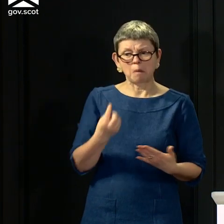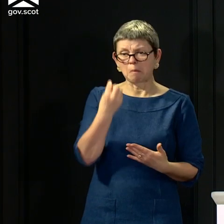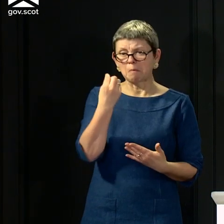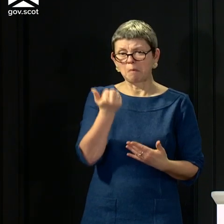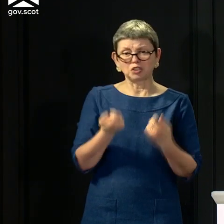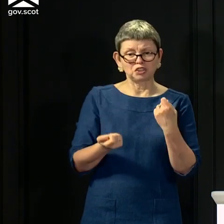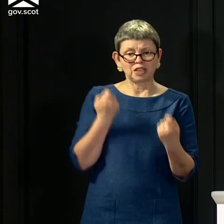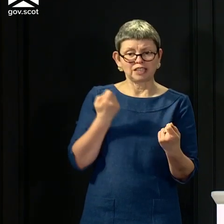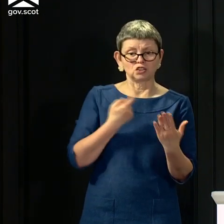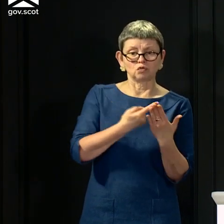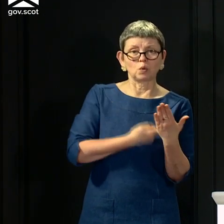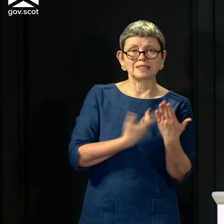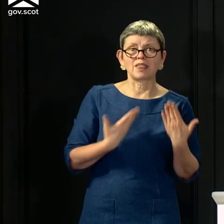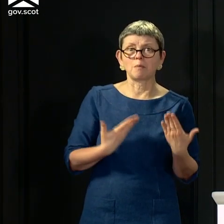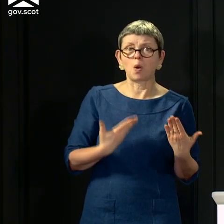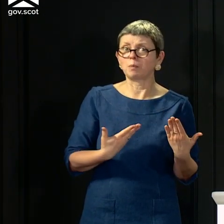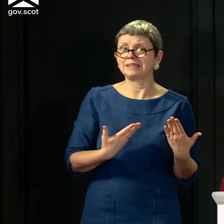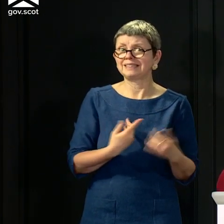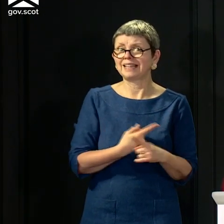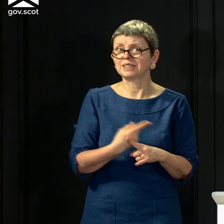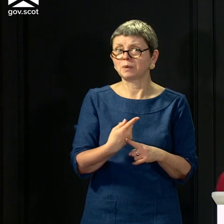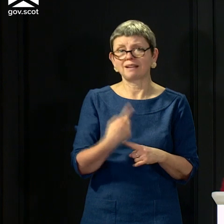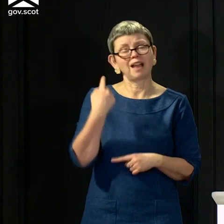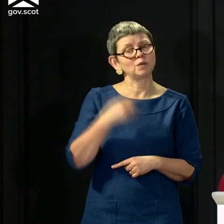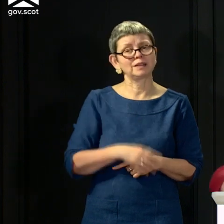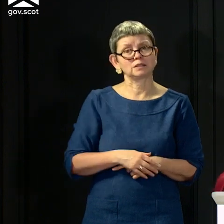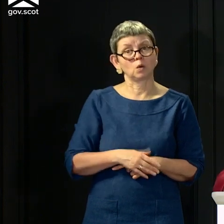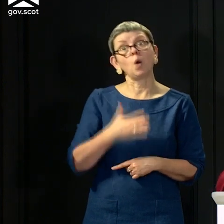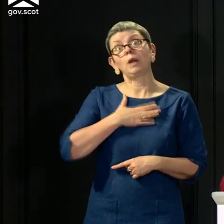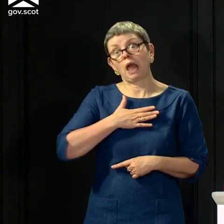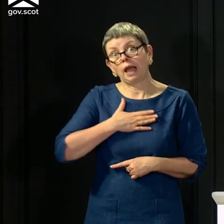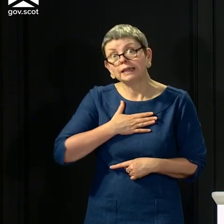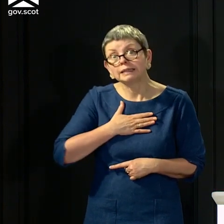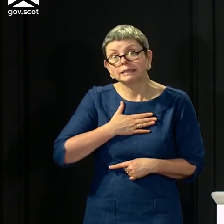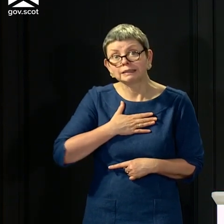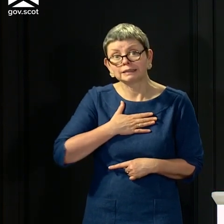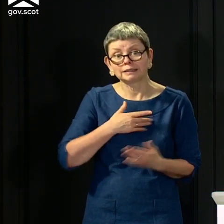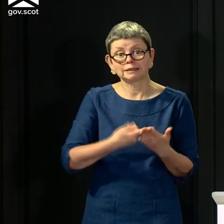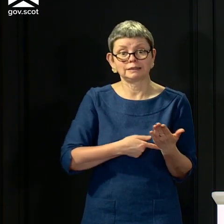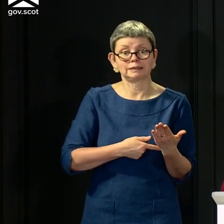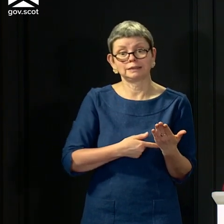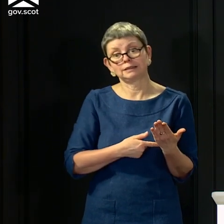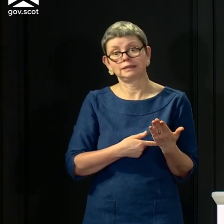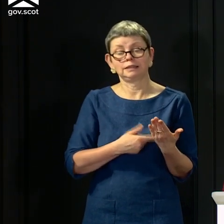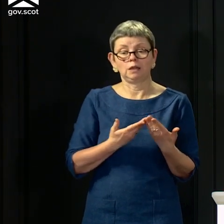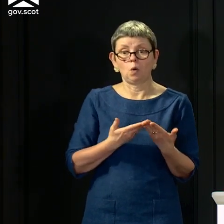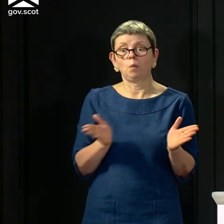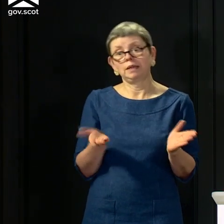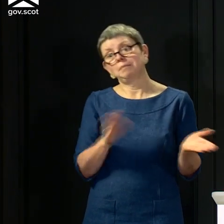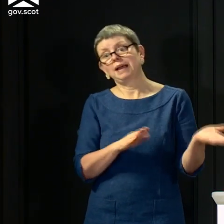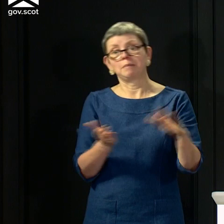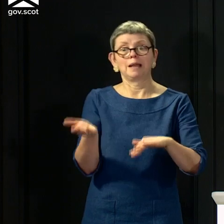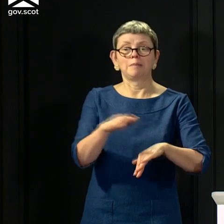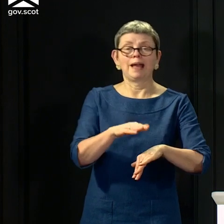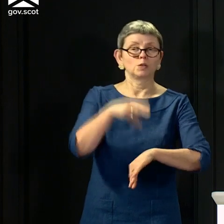to the current rules as early as next week. Although all of us are keen to start to get some normality back to businesses, for children going to